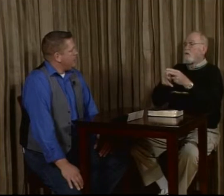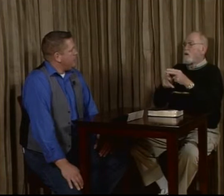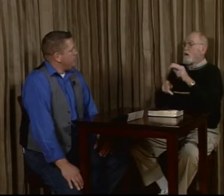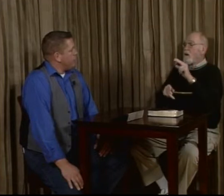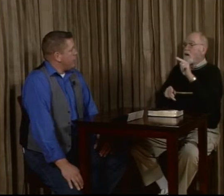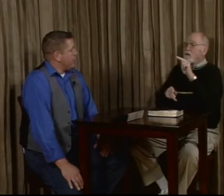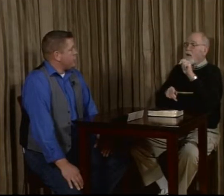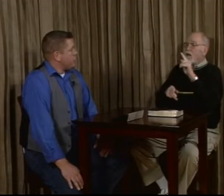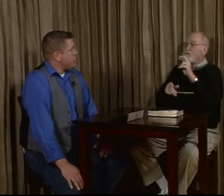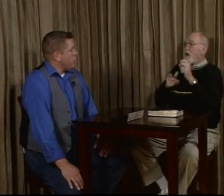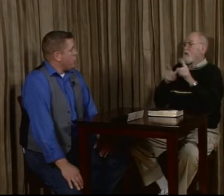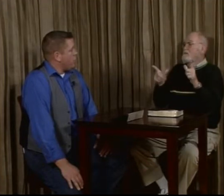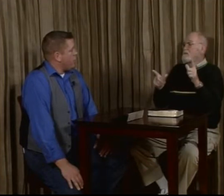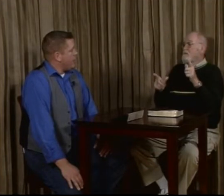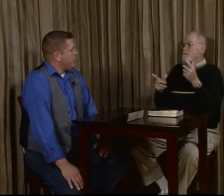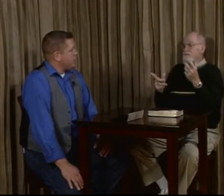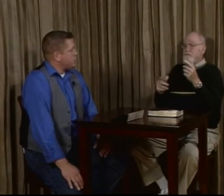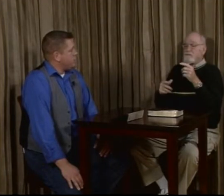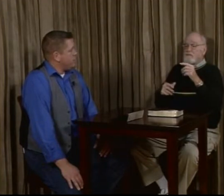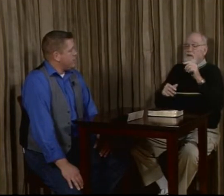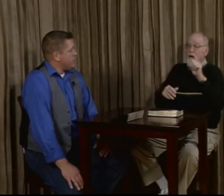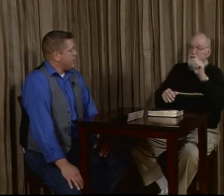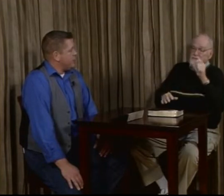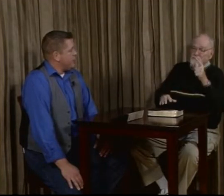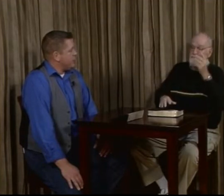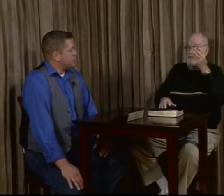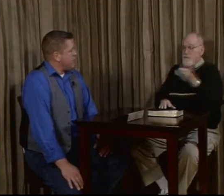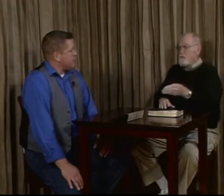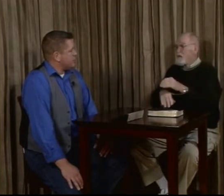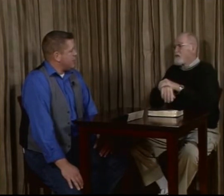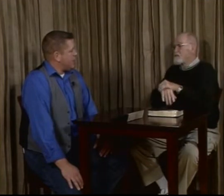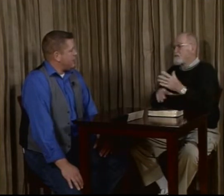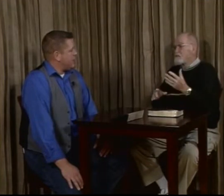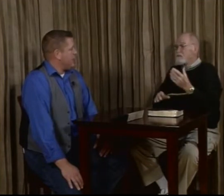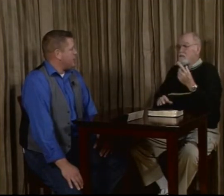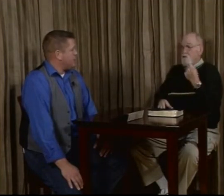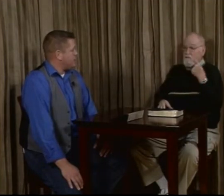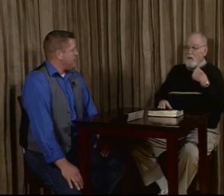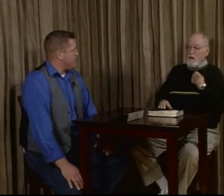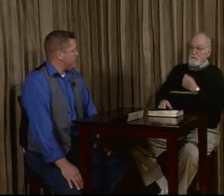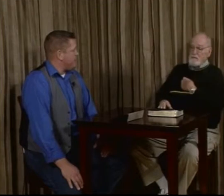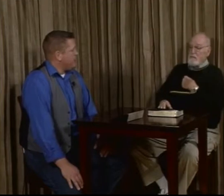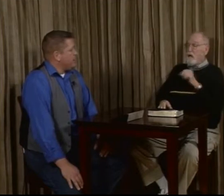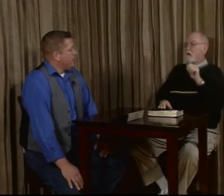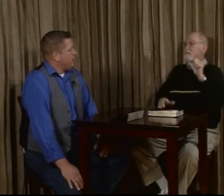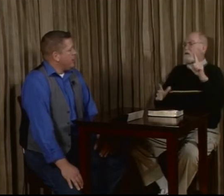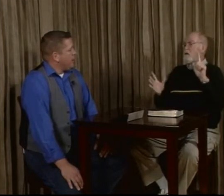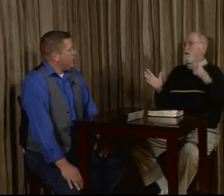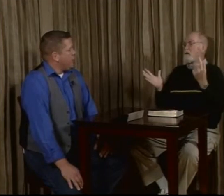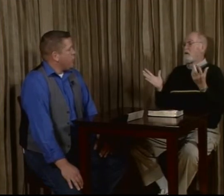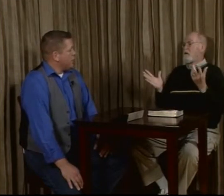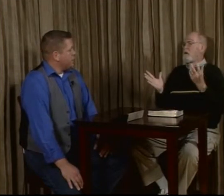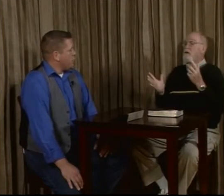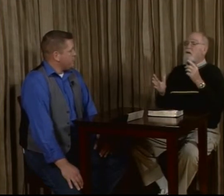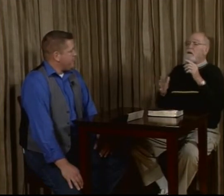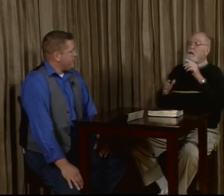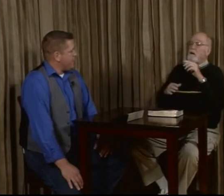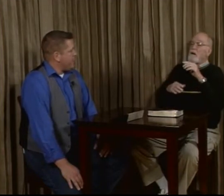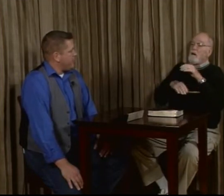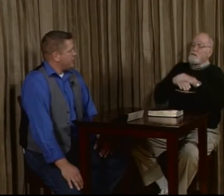so I guess you could call Randy as maybe his native language was American Sign Language and English at the same time. And for us, of course, being deaf, American